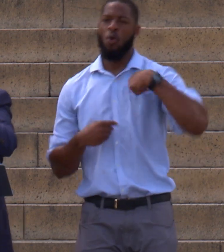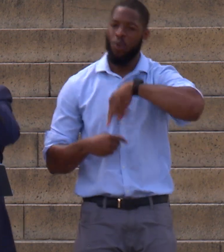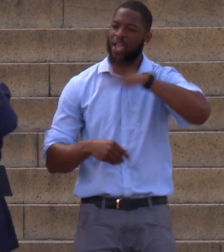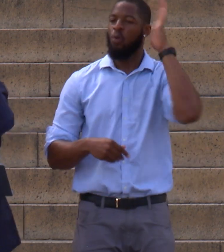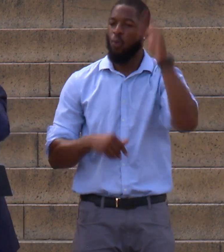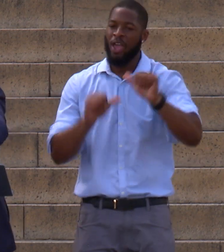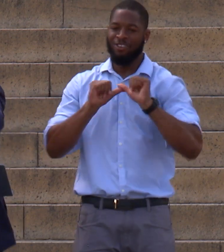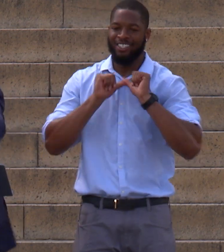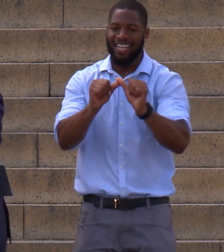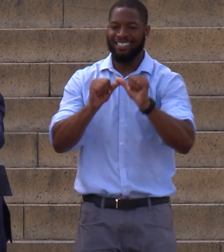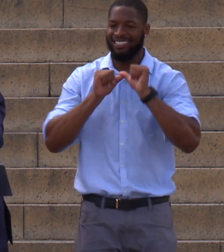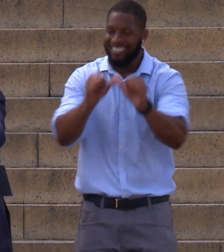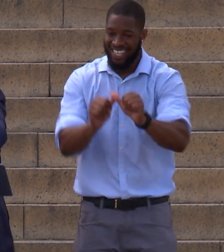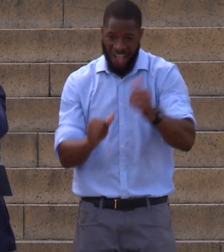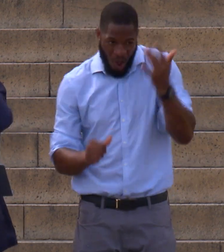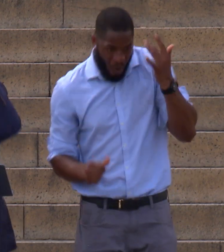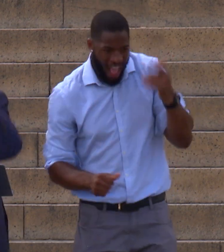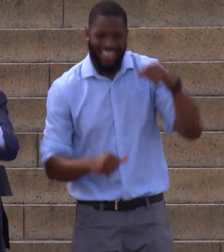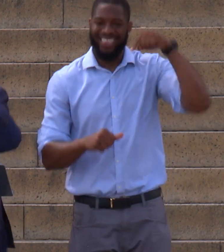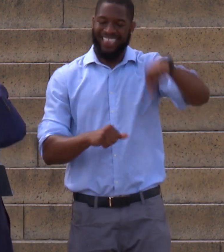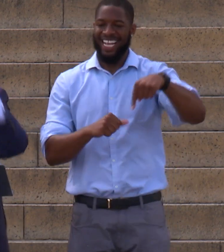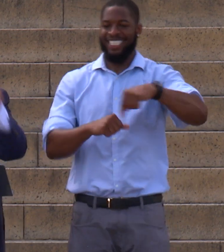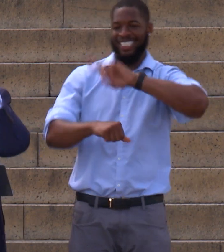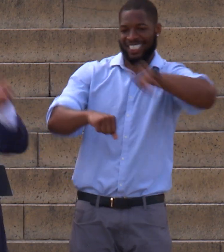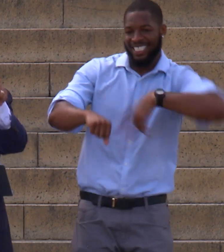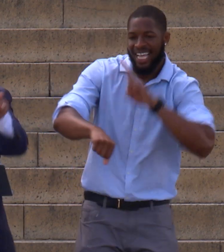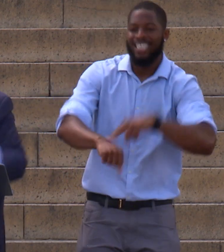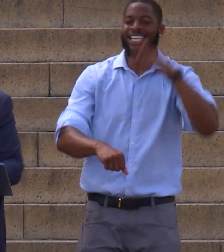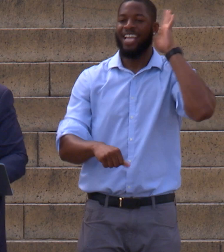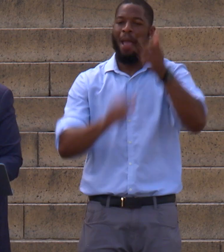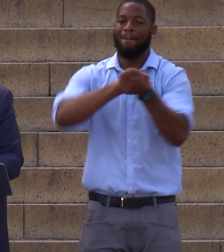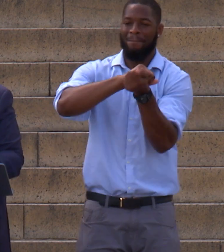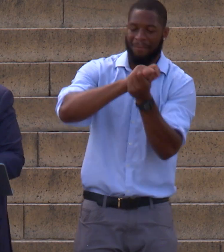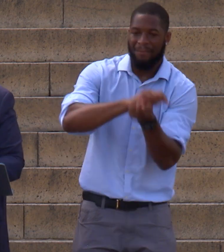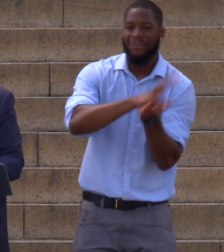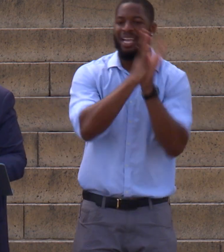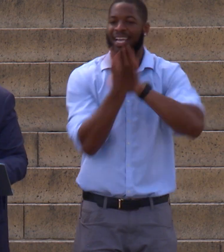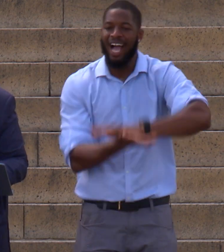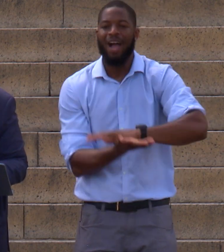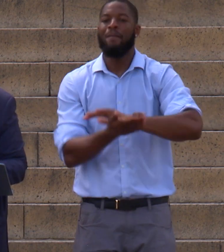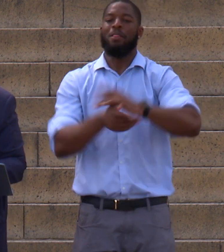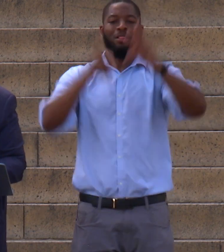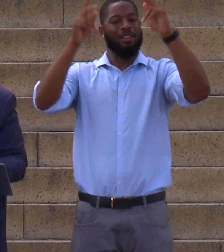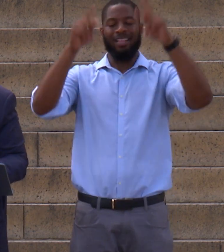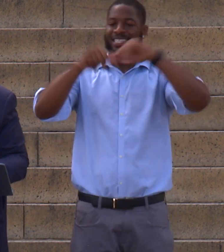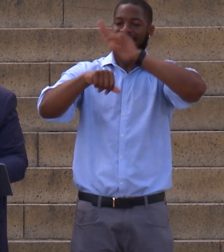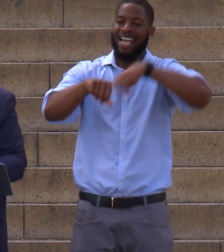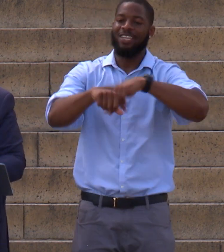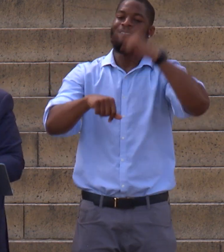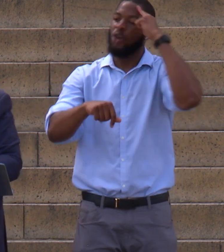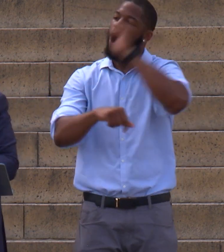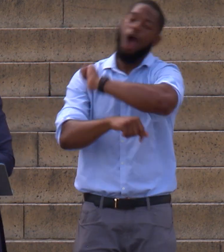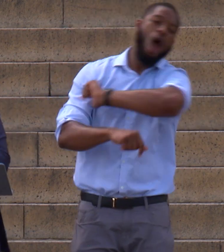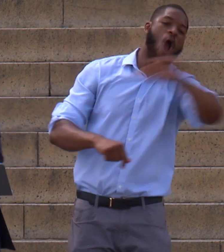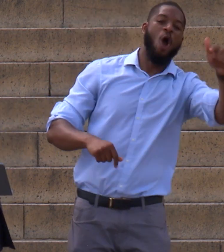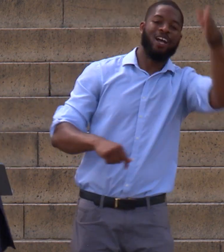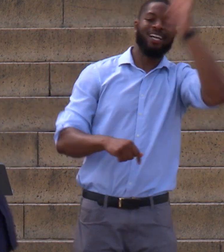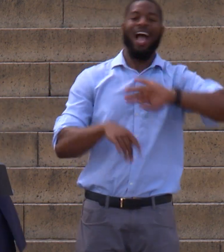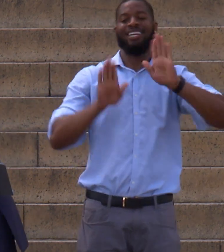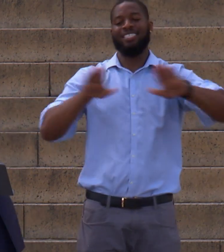forward to make this nation the nation that ought to be for all of God's children. Thank you and God bless you.